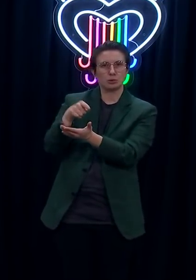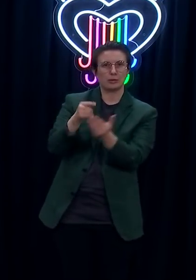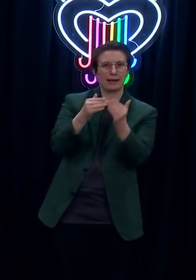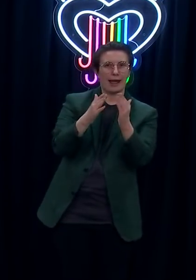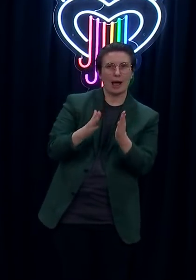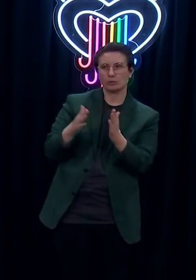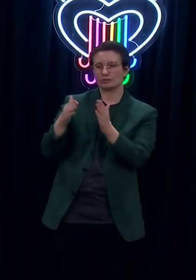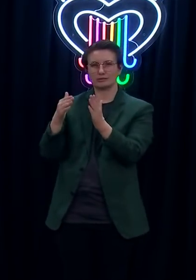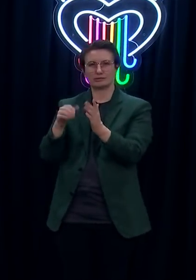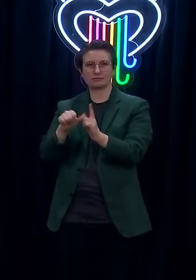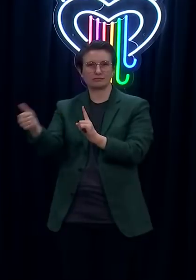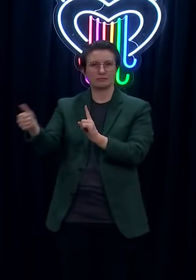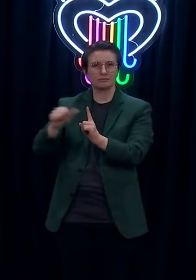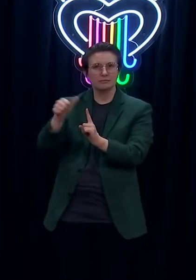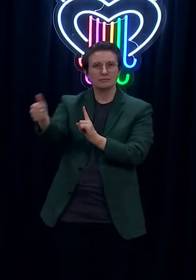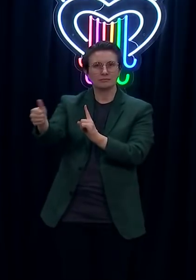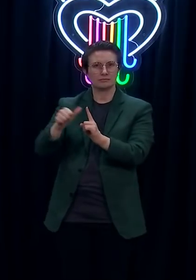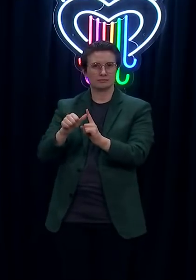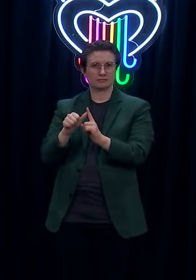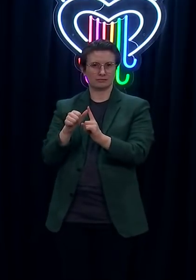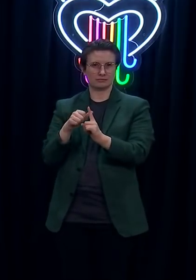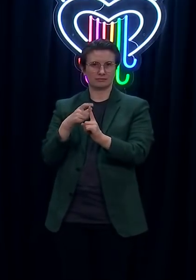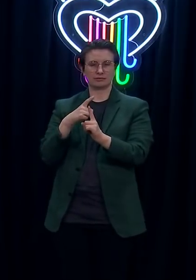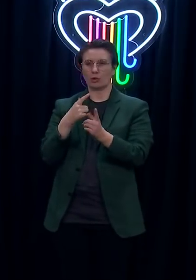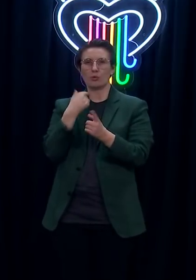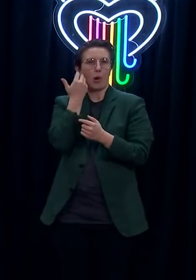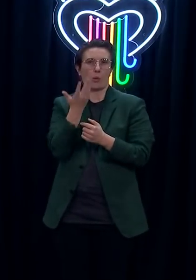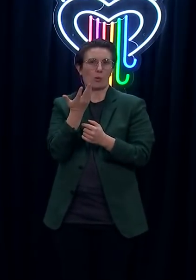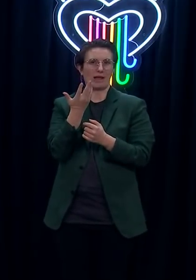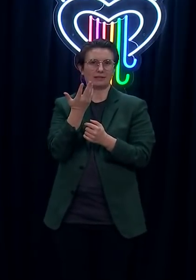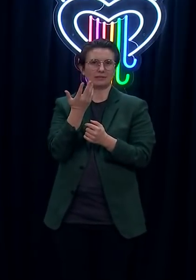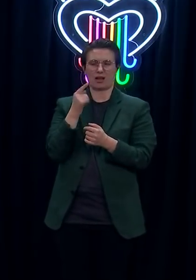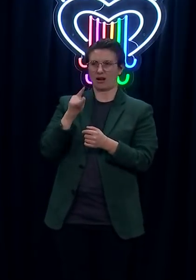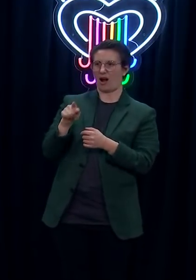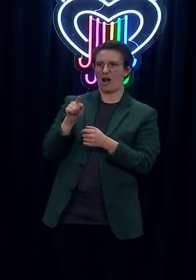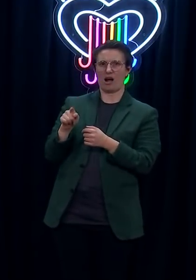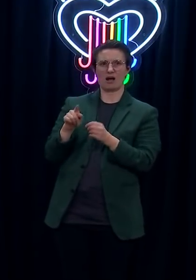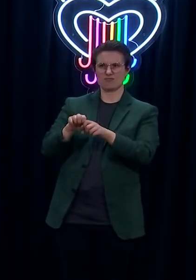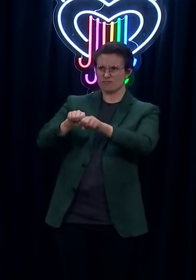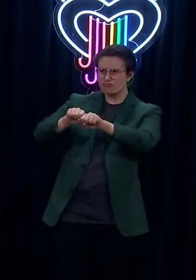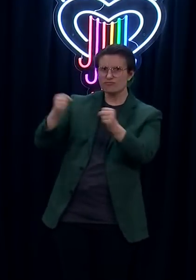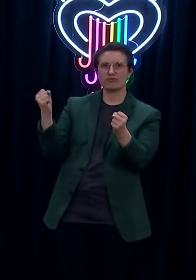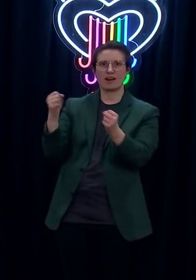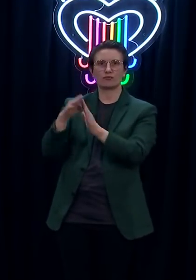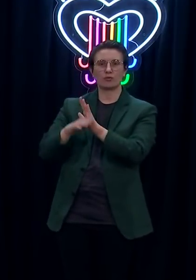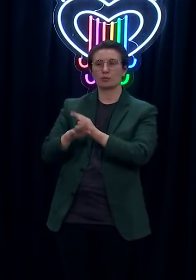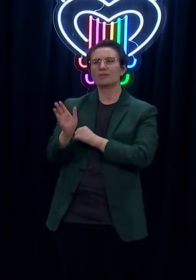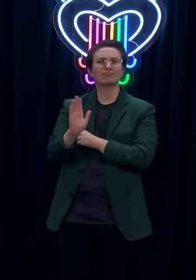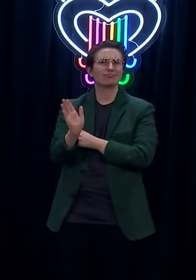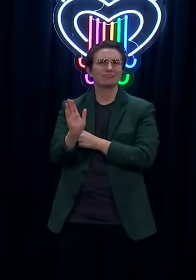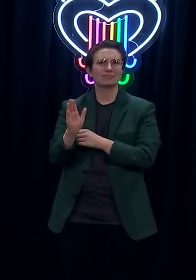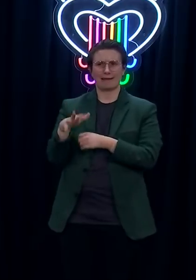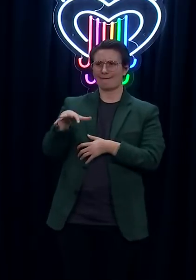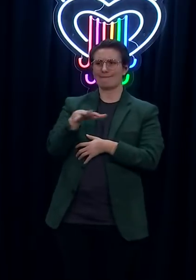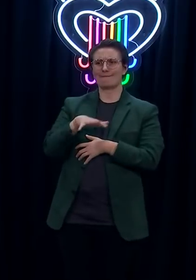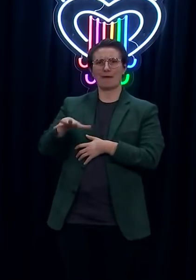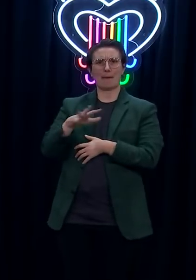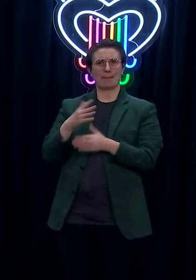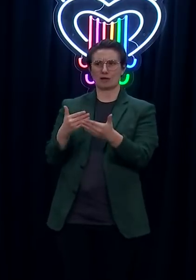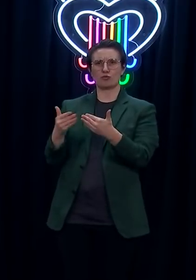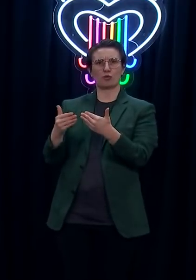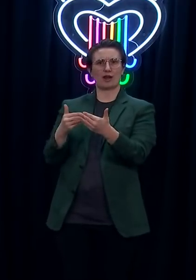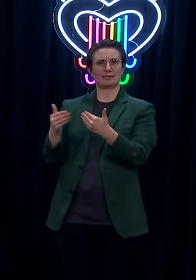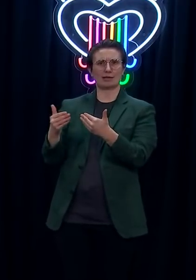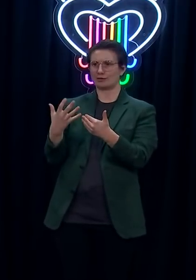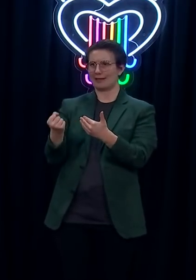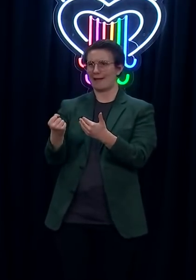always to be rule-breaking because there is some room around that, but it's often been just actually families who might exist over more